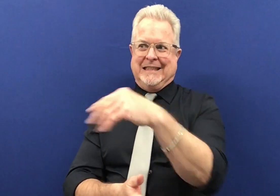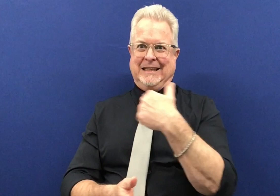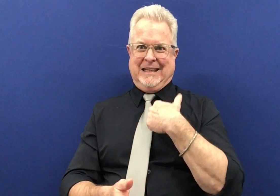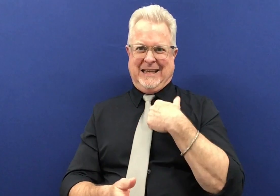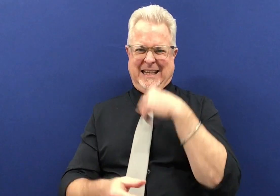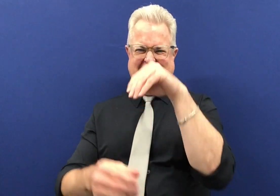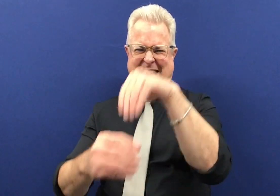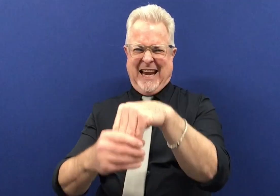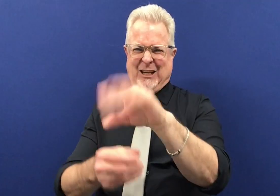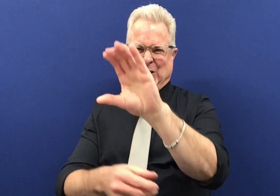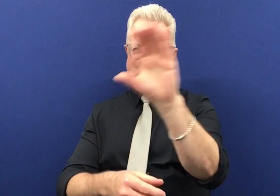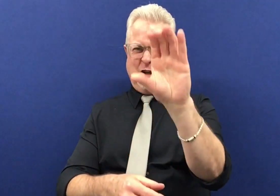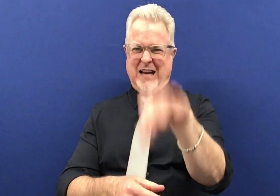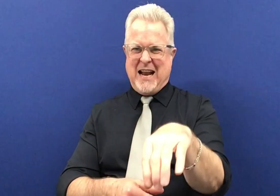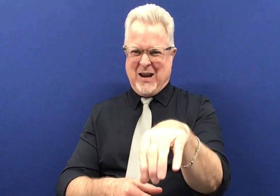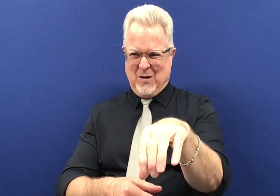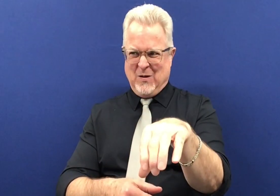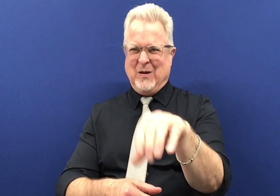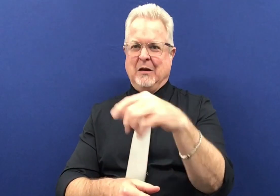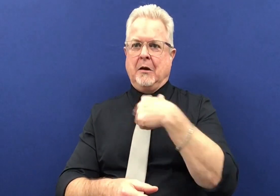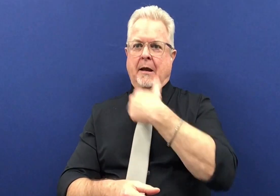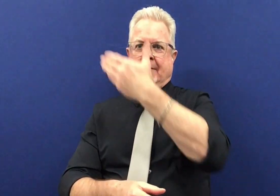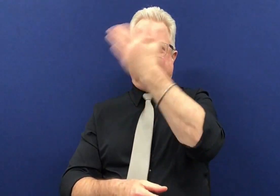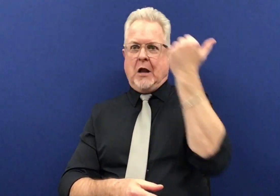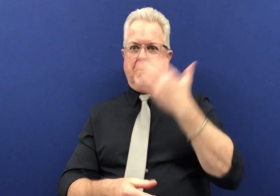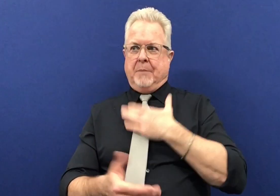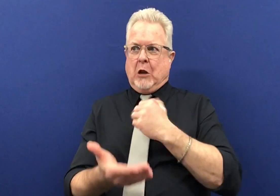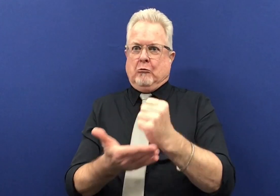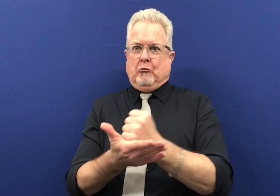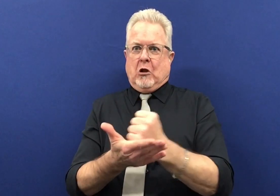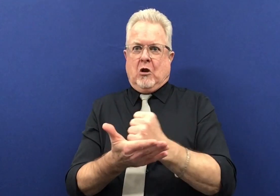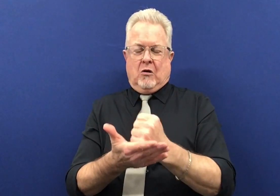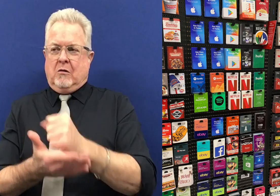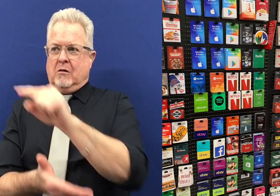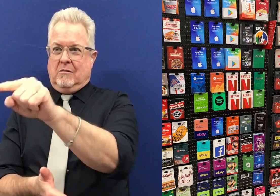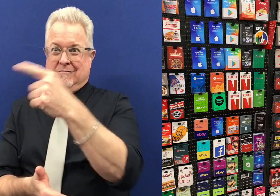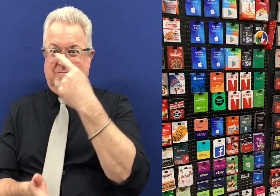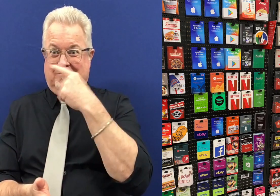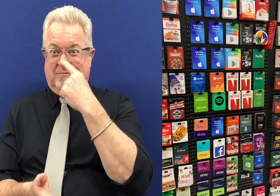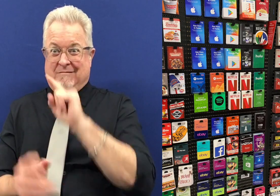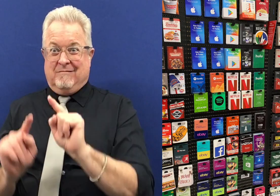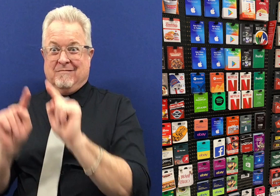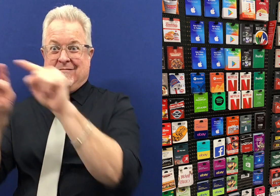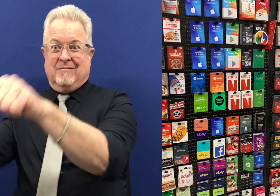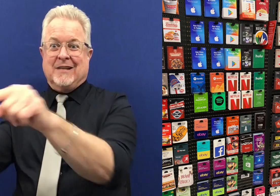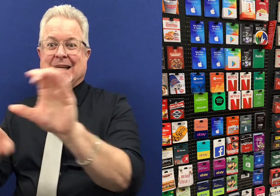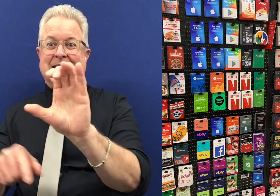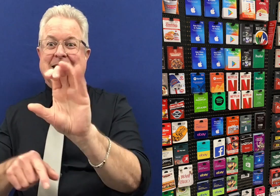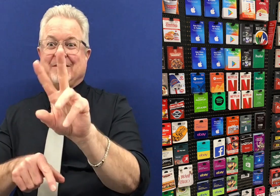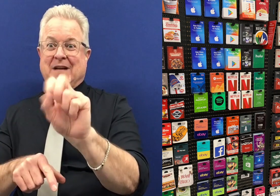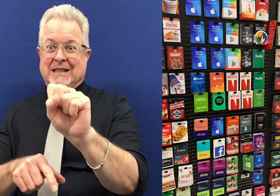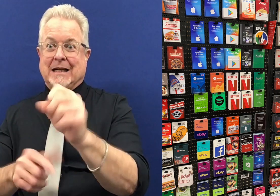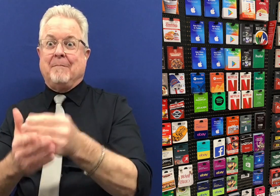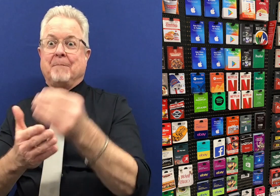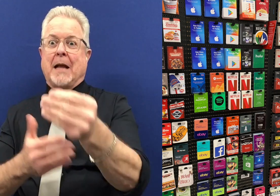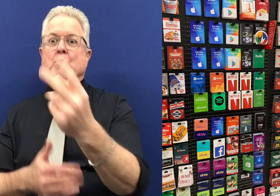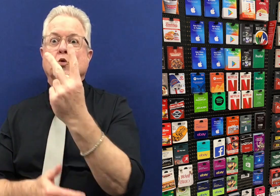he said to her I'm in Chicago I forgot my credit card would you mind going to CVS